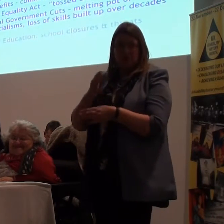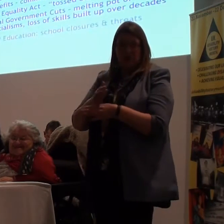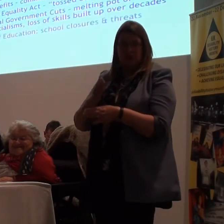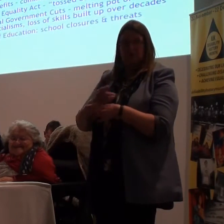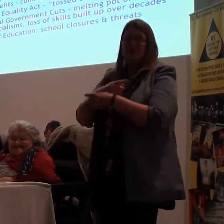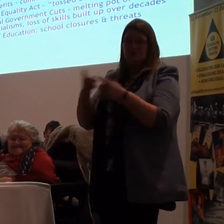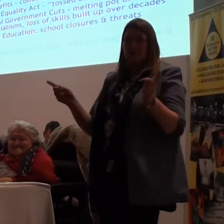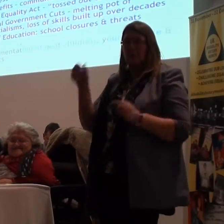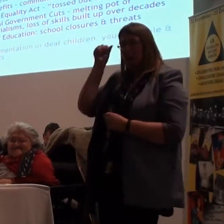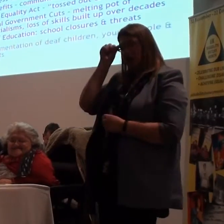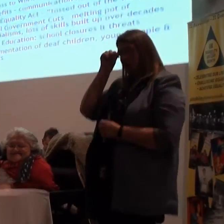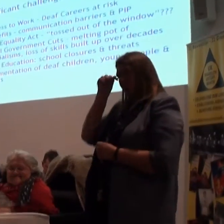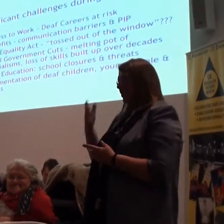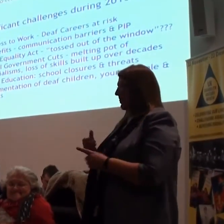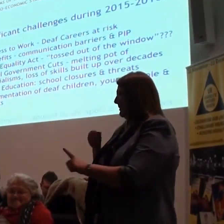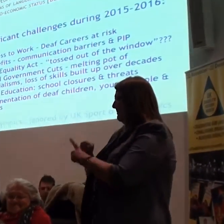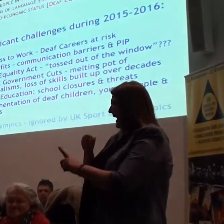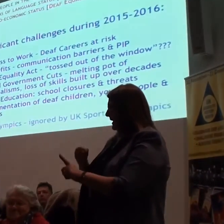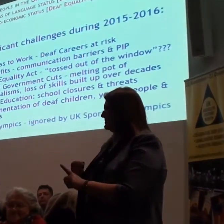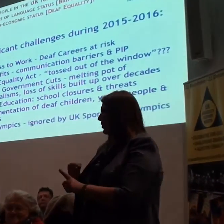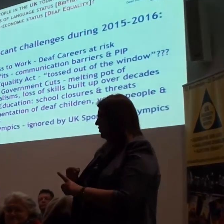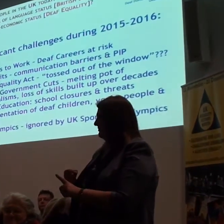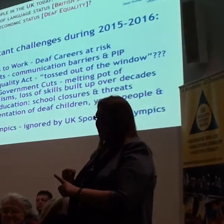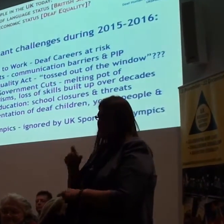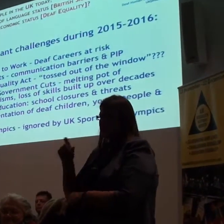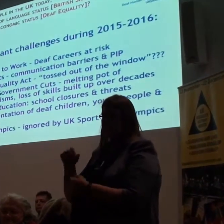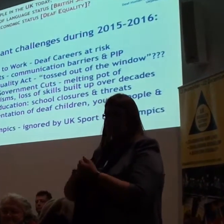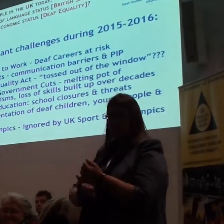Access to work. Which we all know about. And we've been campaigning.